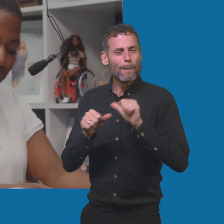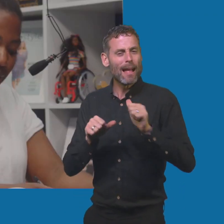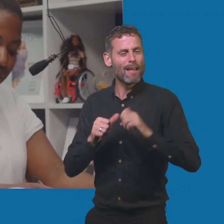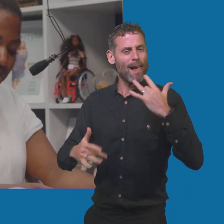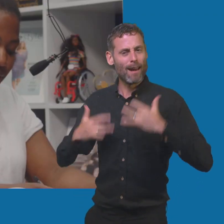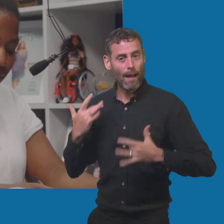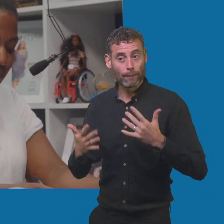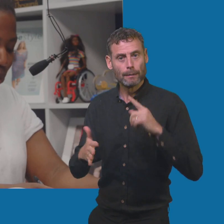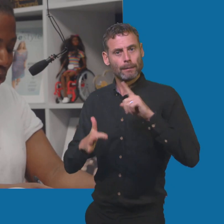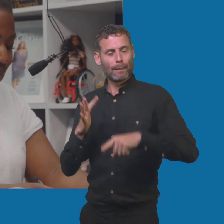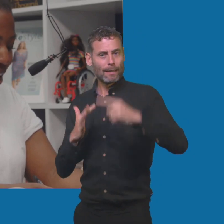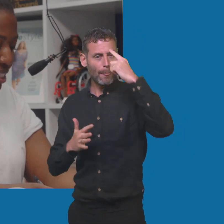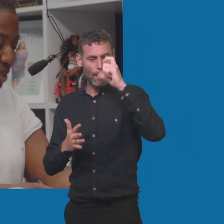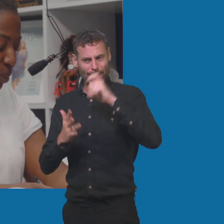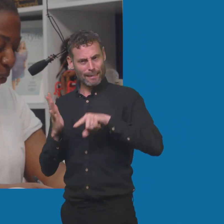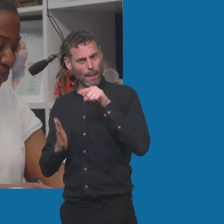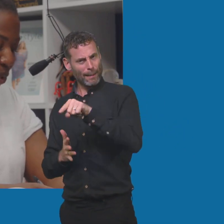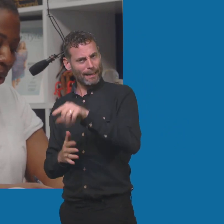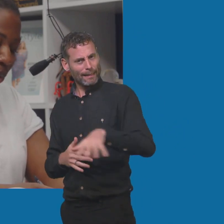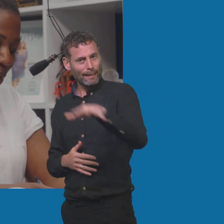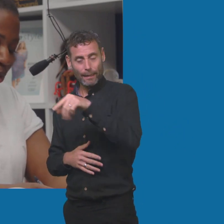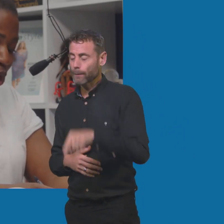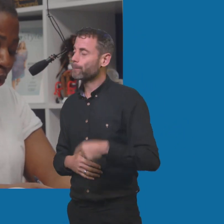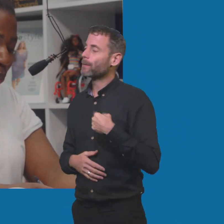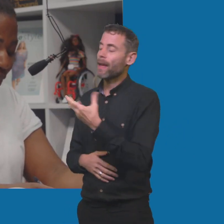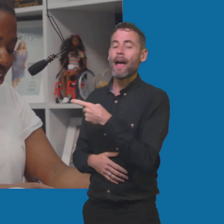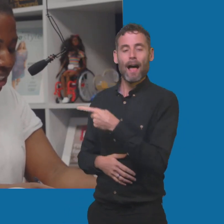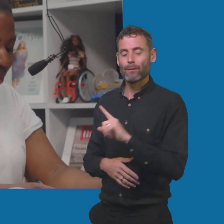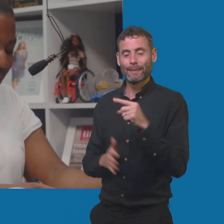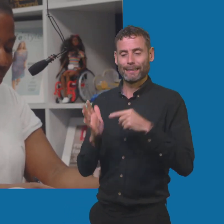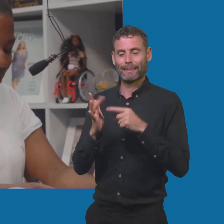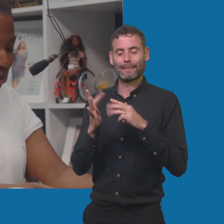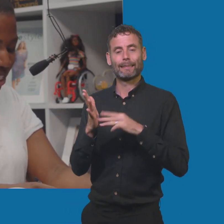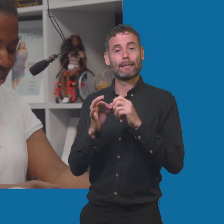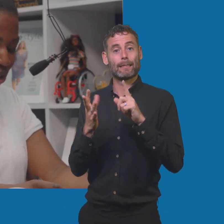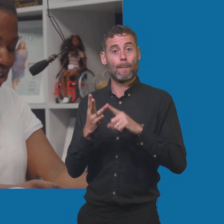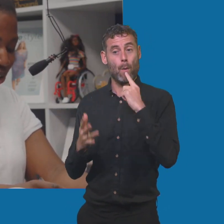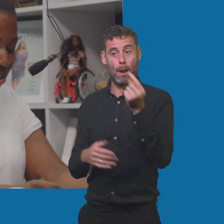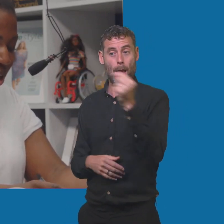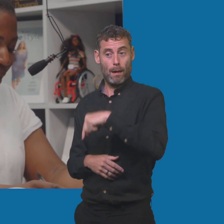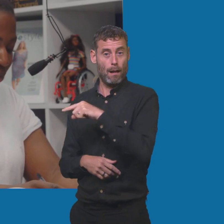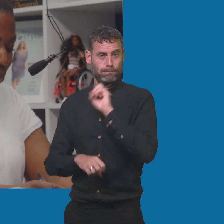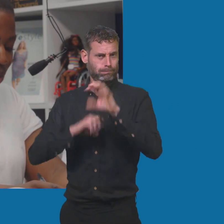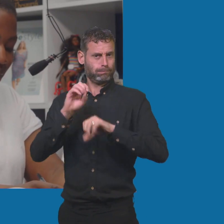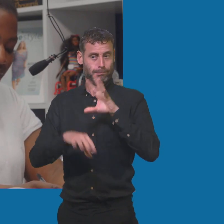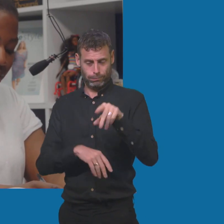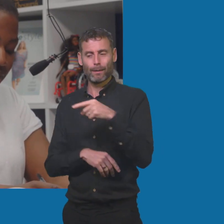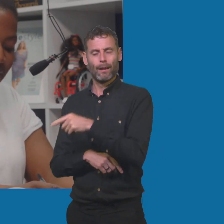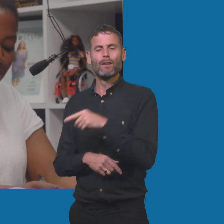joined by the comedian and model Fats Timbo. With over 2.9 million fans on TikTok, she uses her platform to spread laughter and